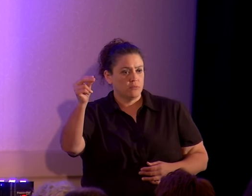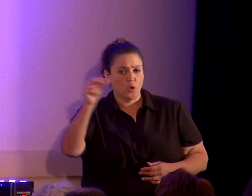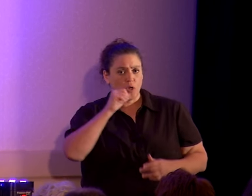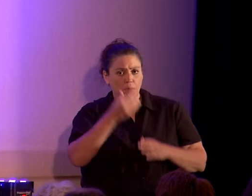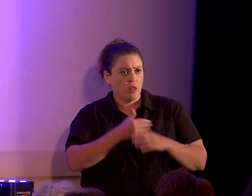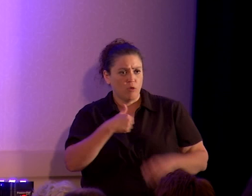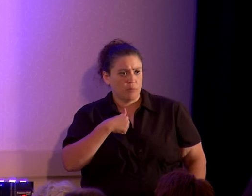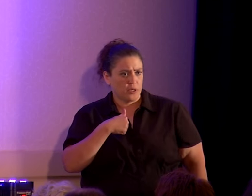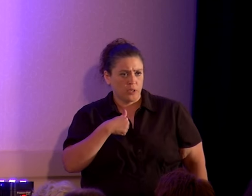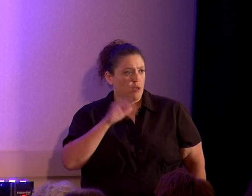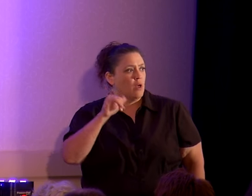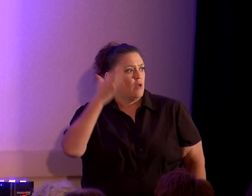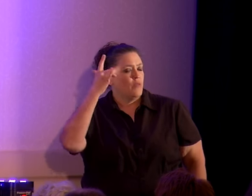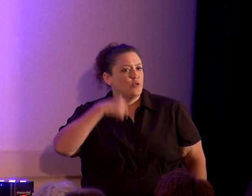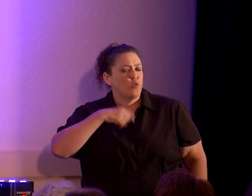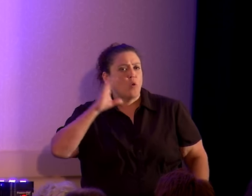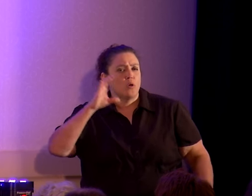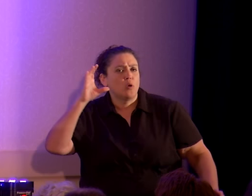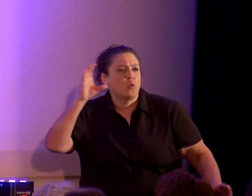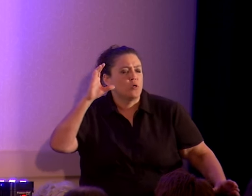That's why we go out and explore.